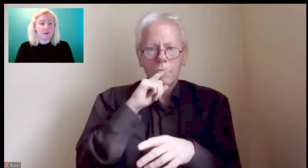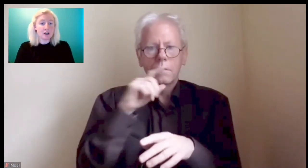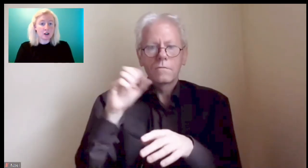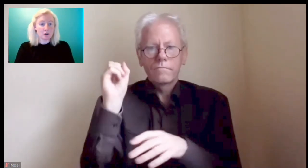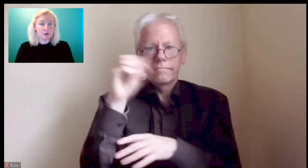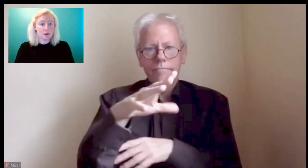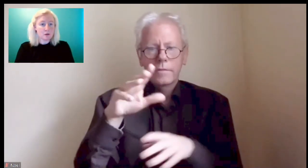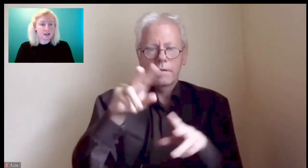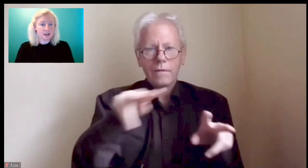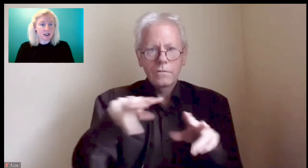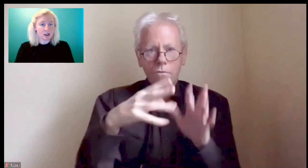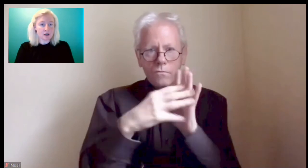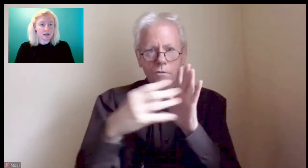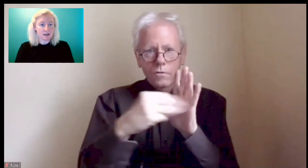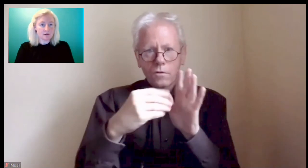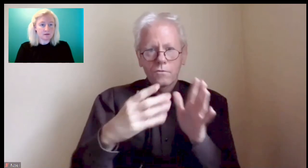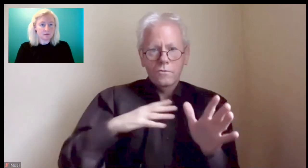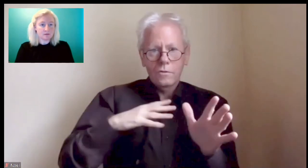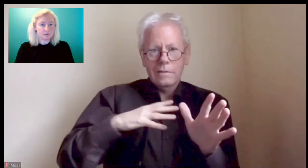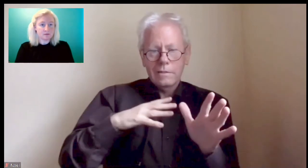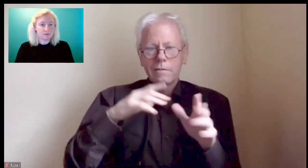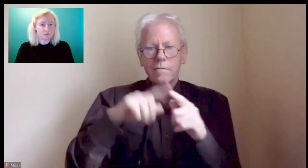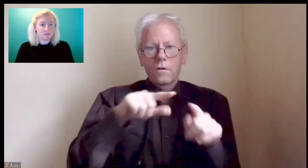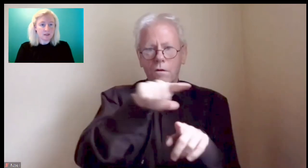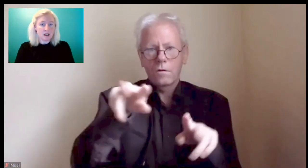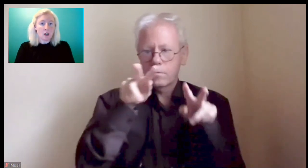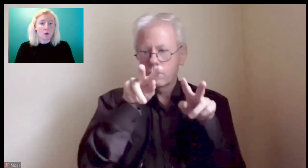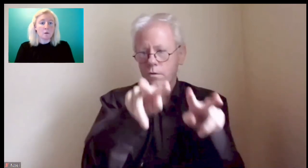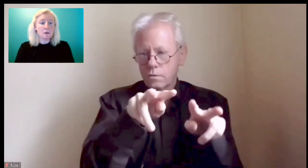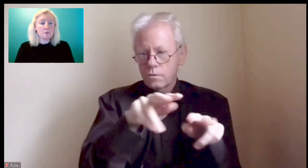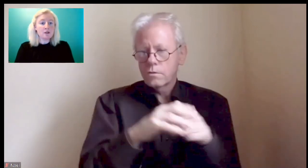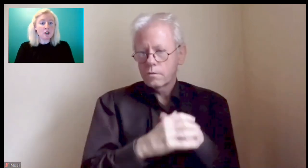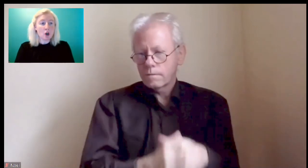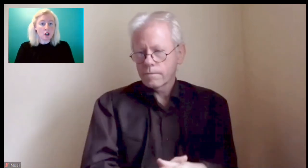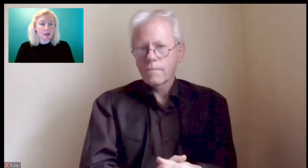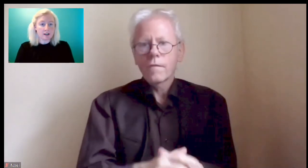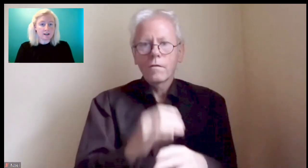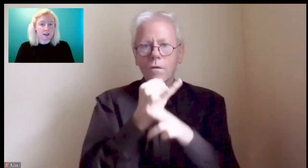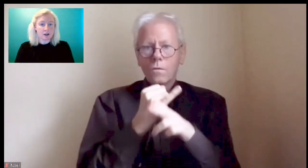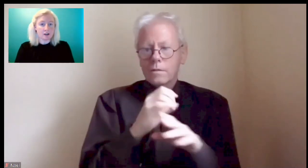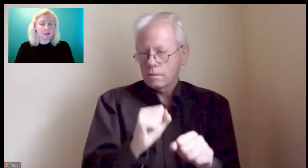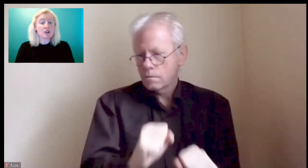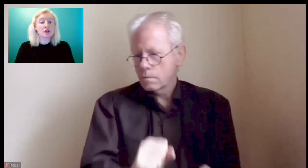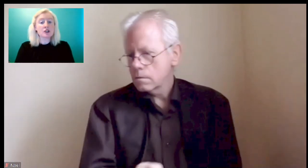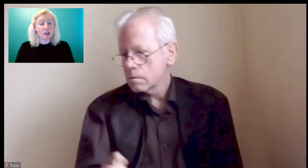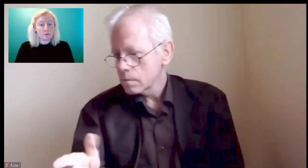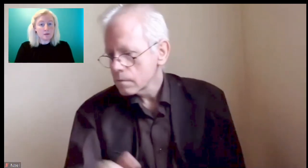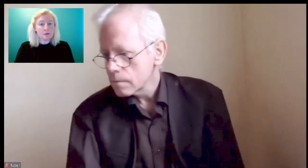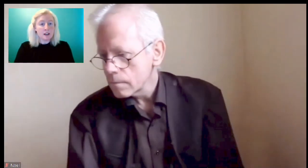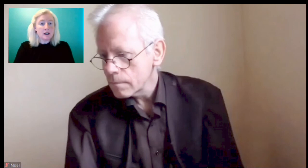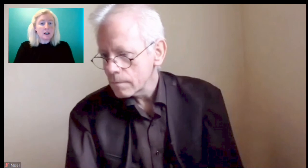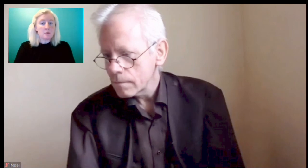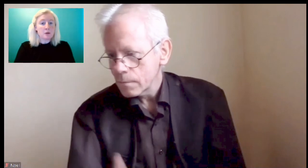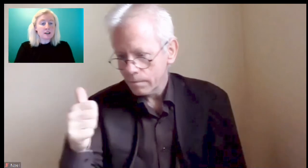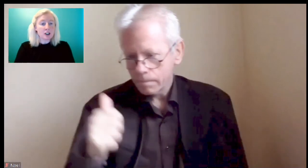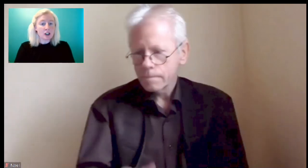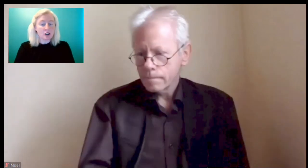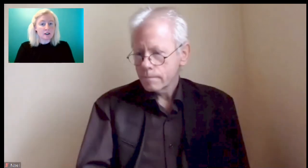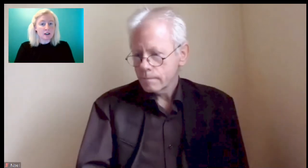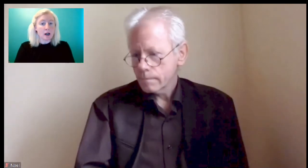some video presentations. presentations. We will be recording this session. Some